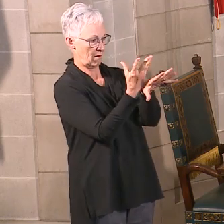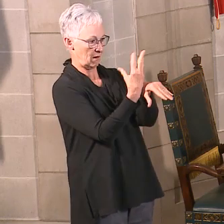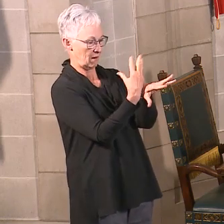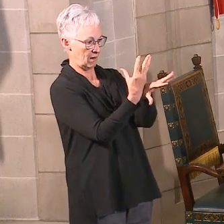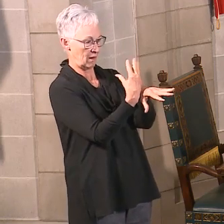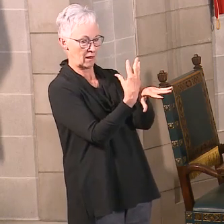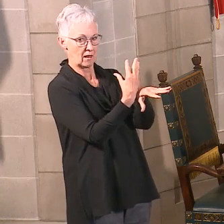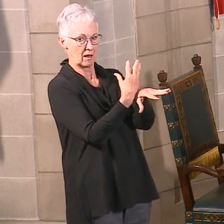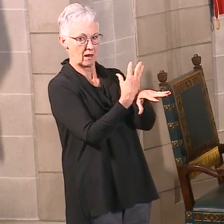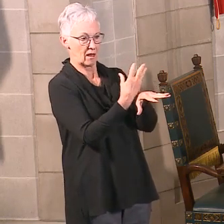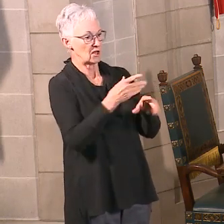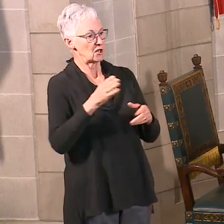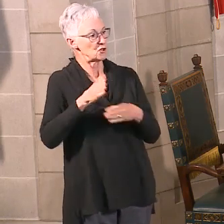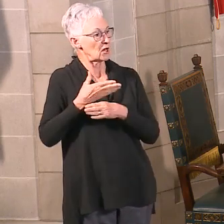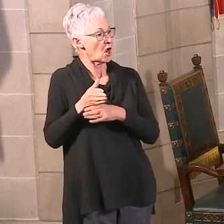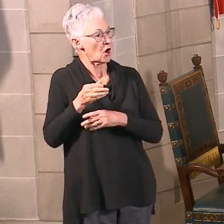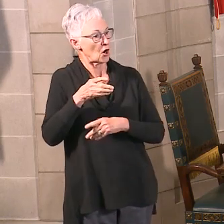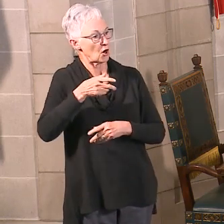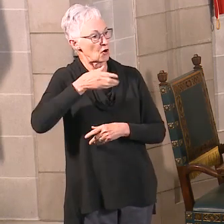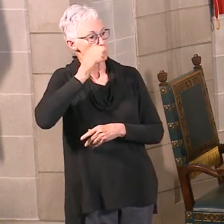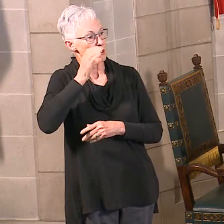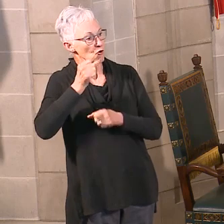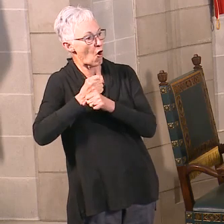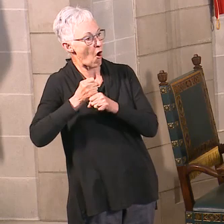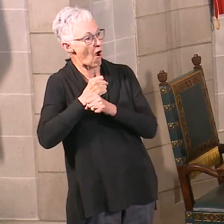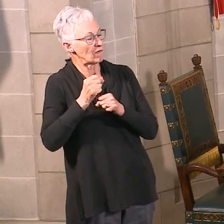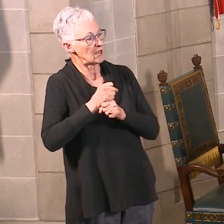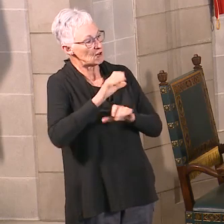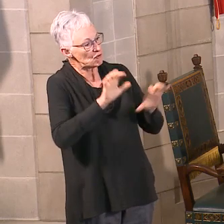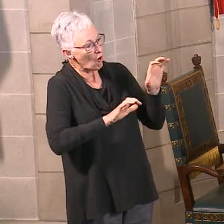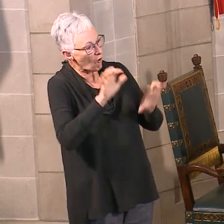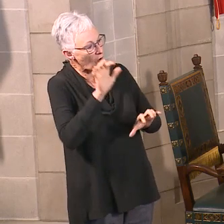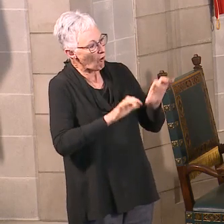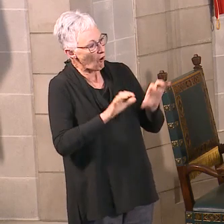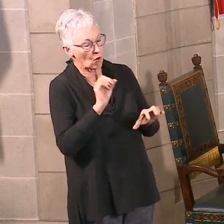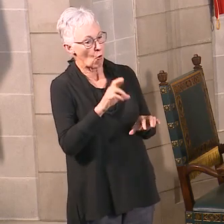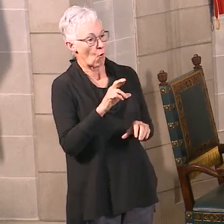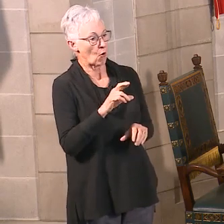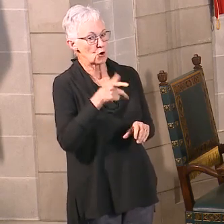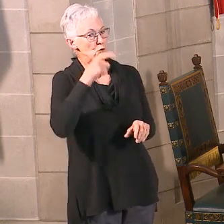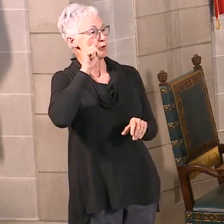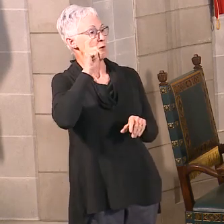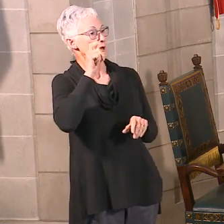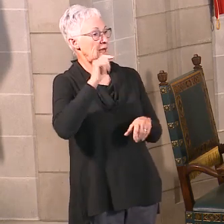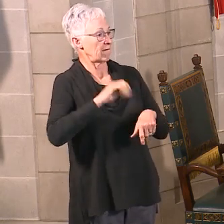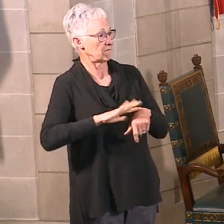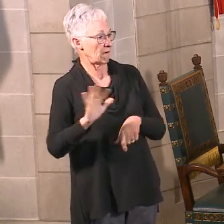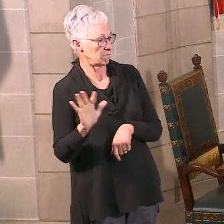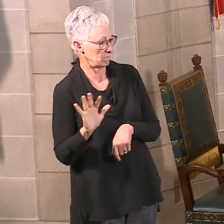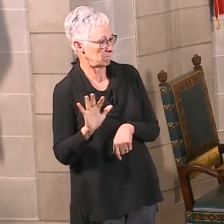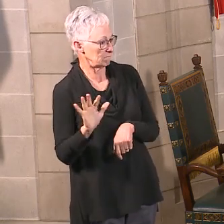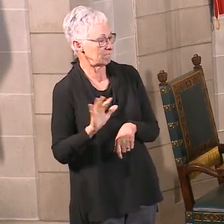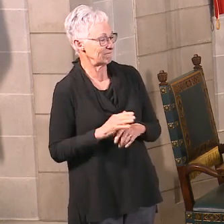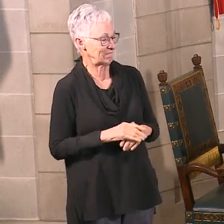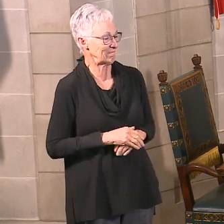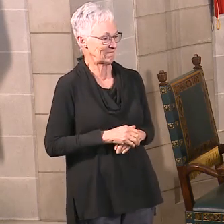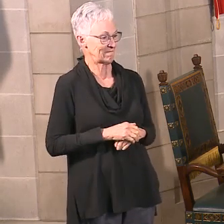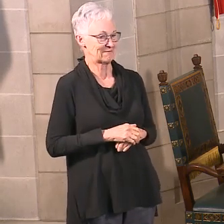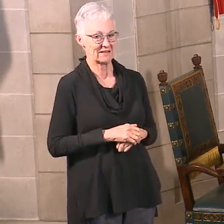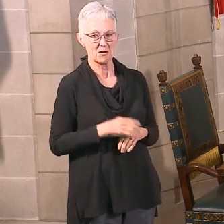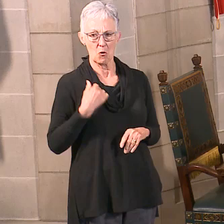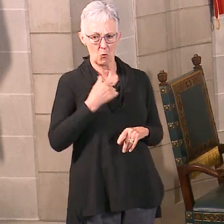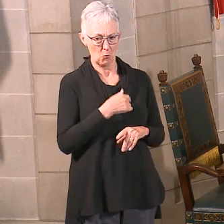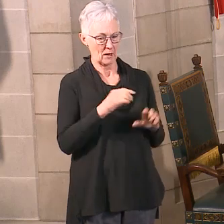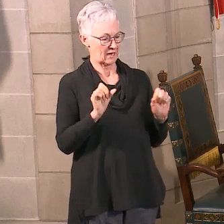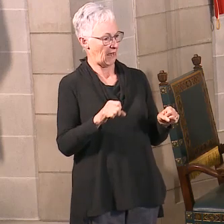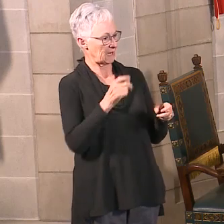and have some fun. It will really help your overall mental health. And build a routine. We know that any time we